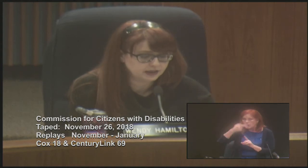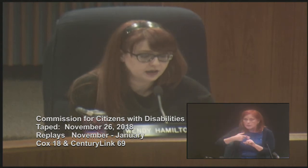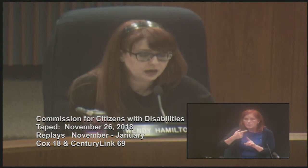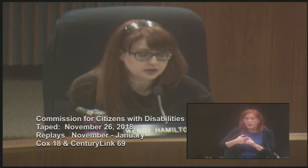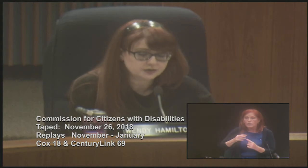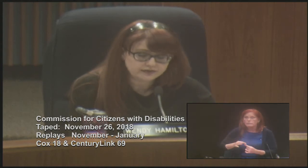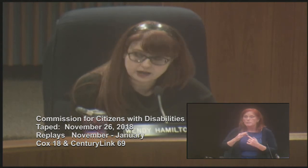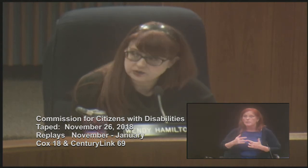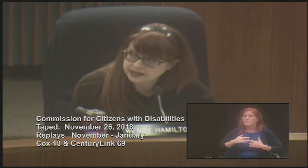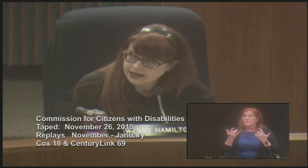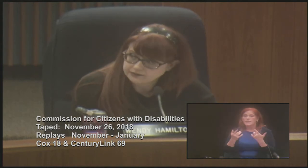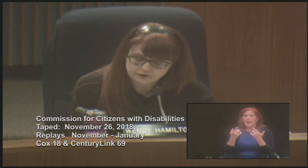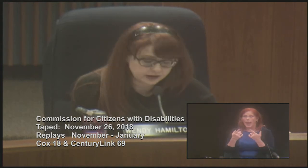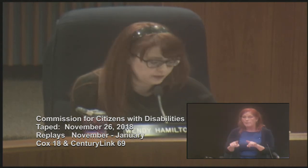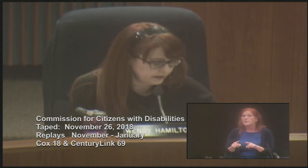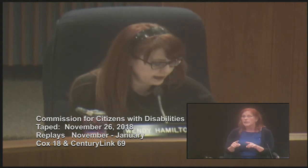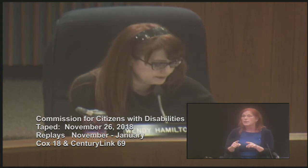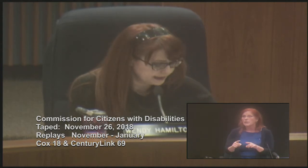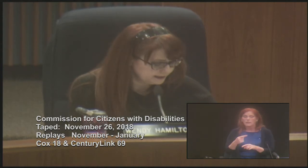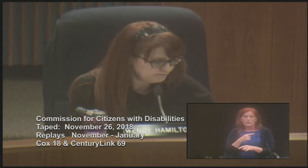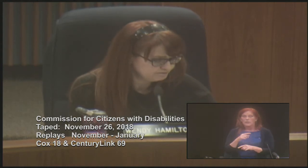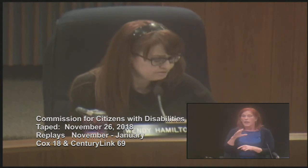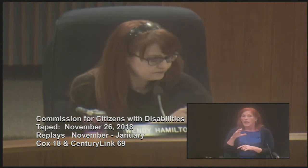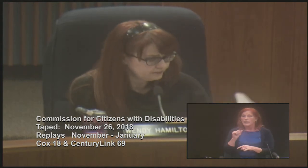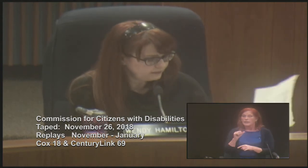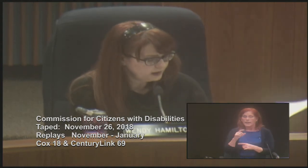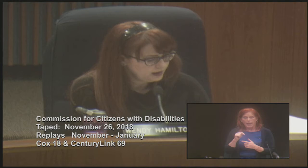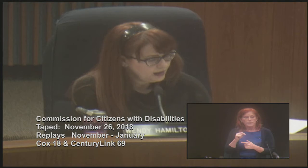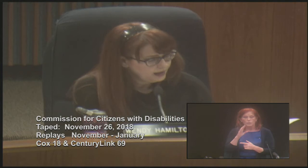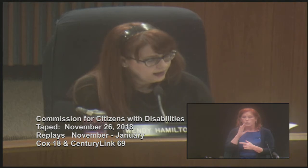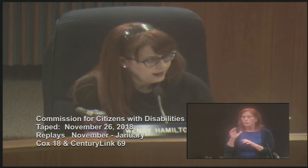event happening, so thank you to Kat for keeping that updated.